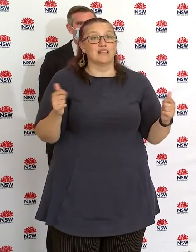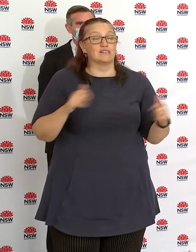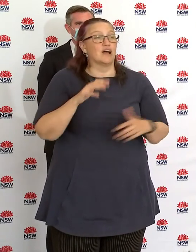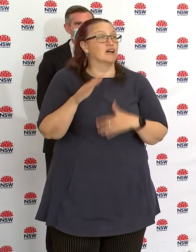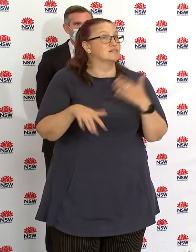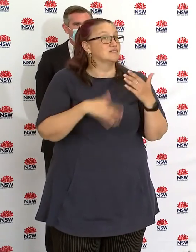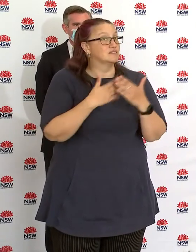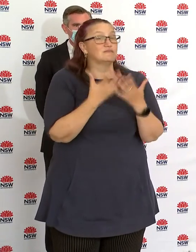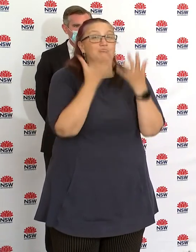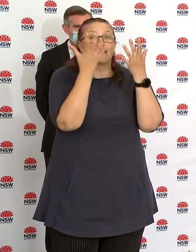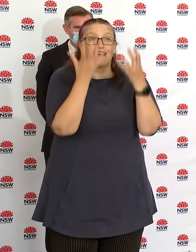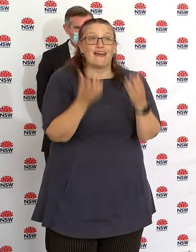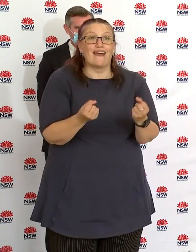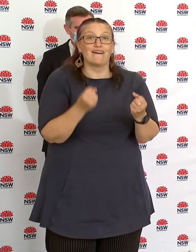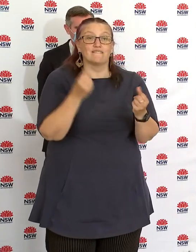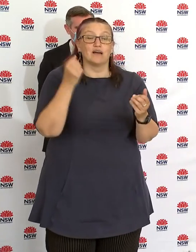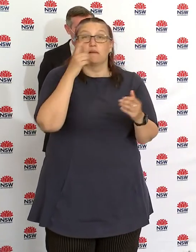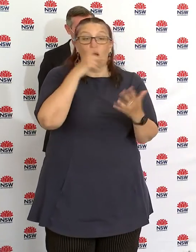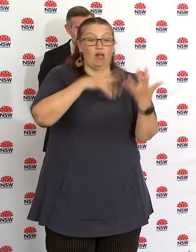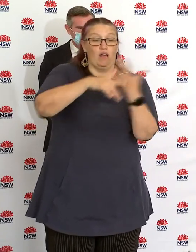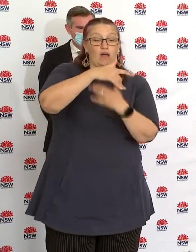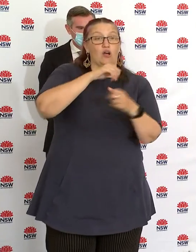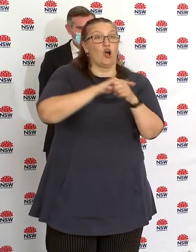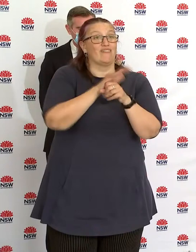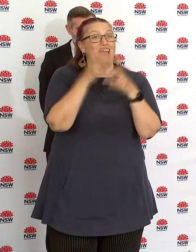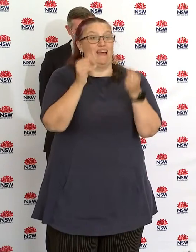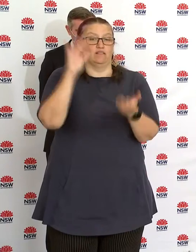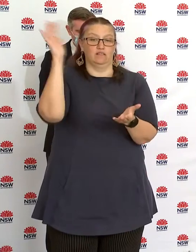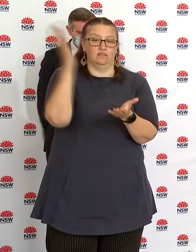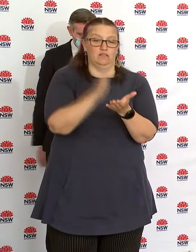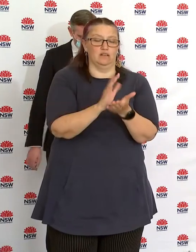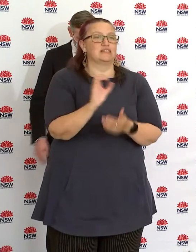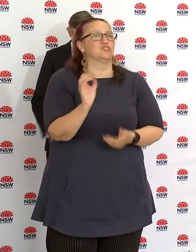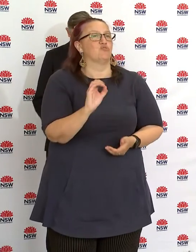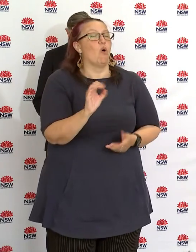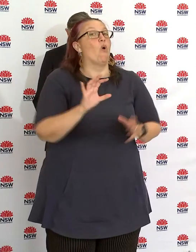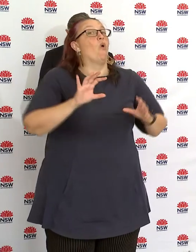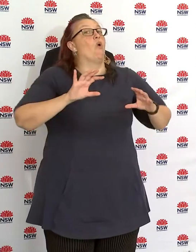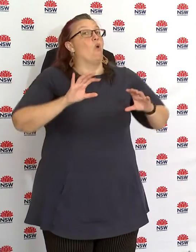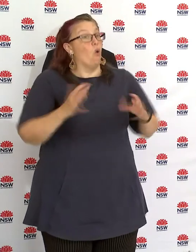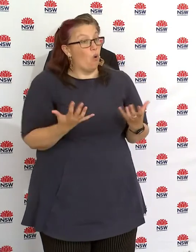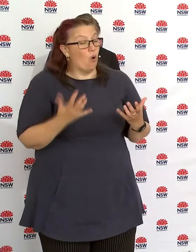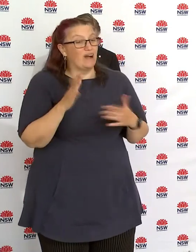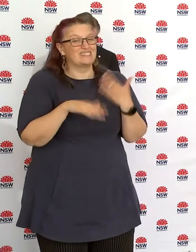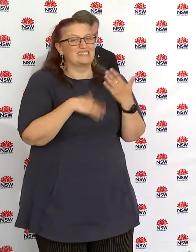we have that number close to zero, or unless we have high rates of vaccination.